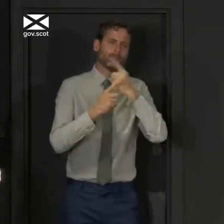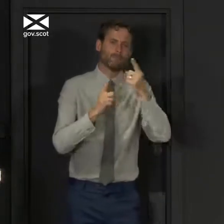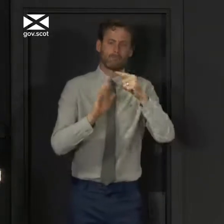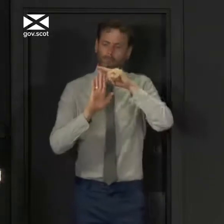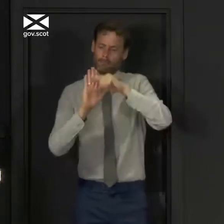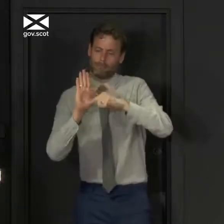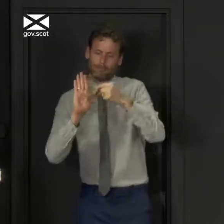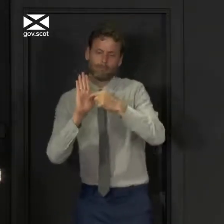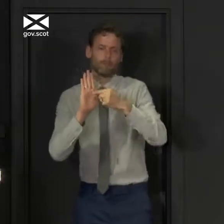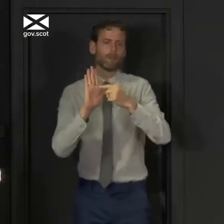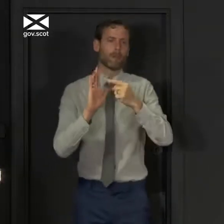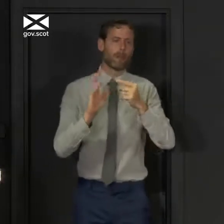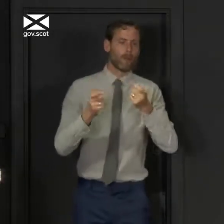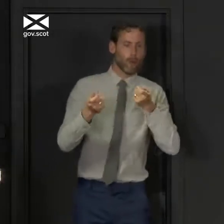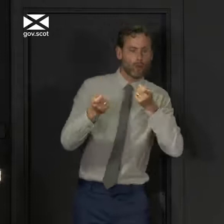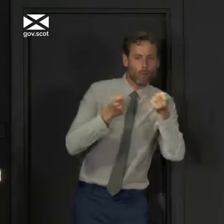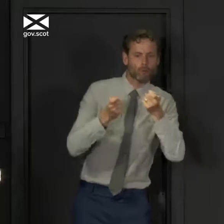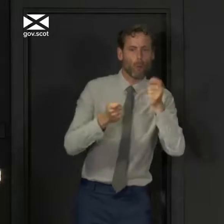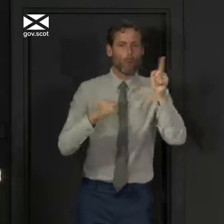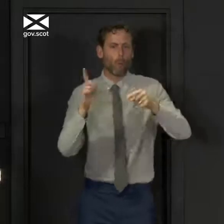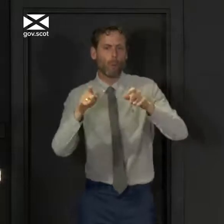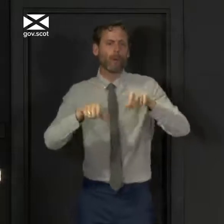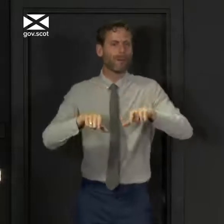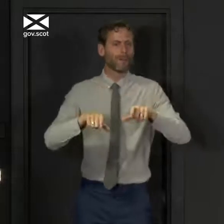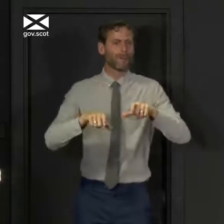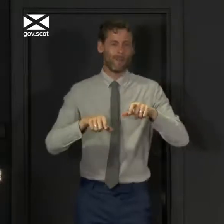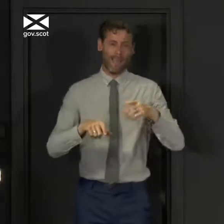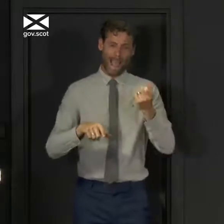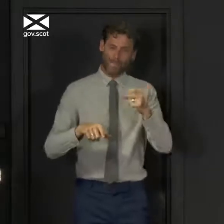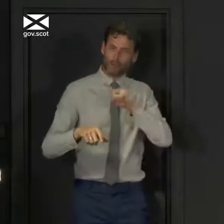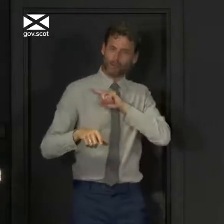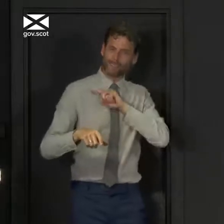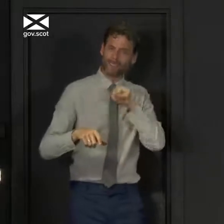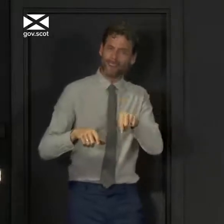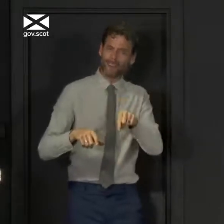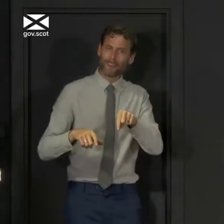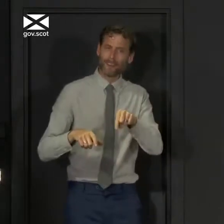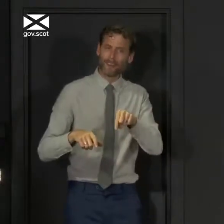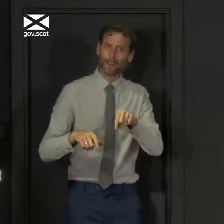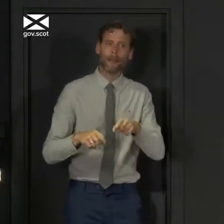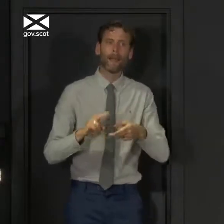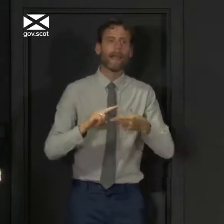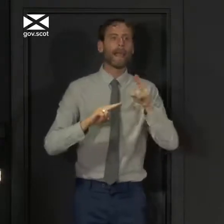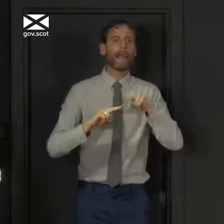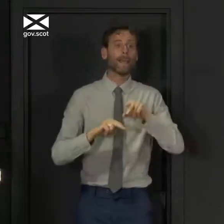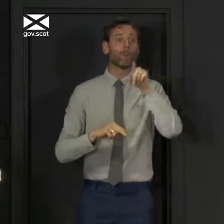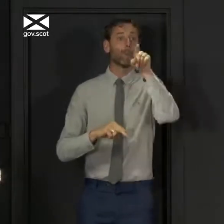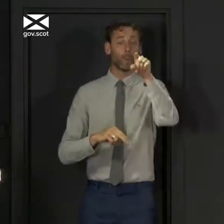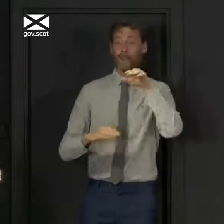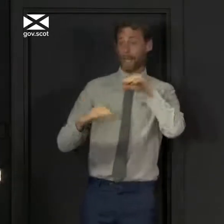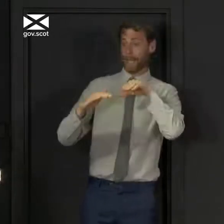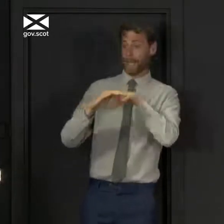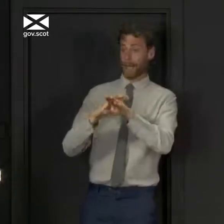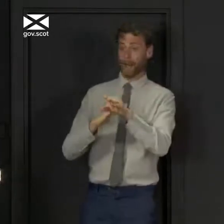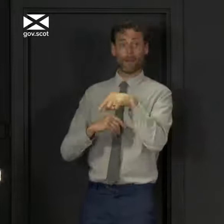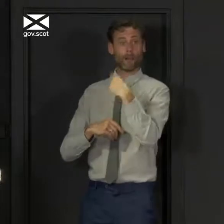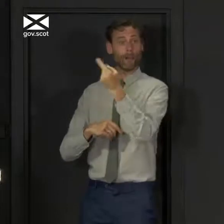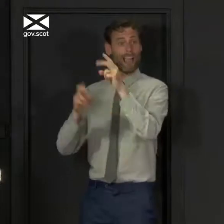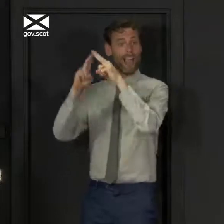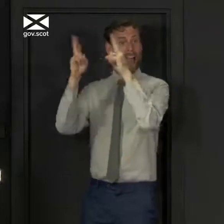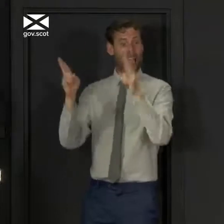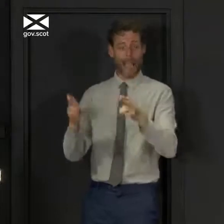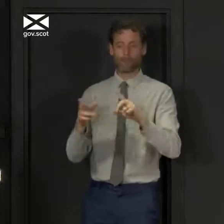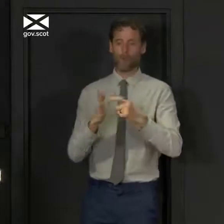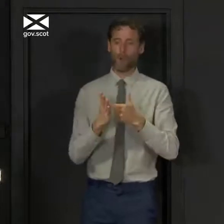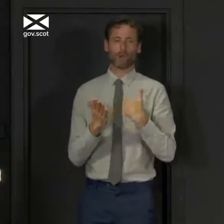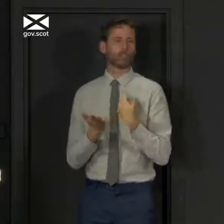restrictions on your activity for no reason. And the reason is this. If you go inside a house or if you share items,